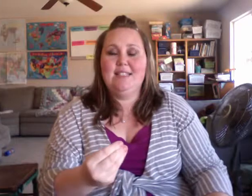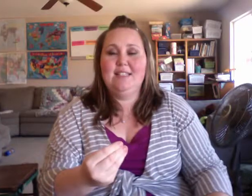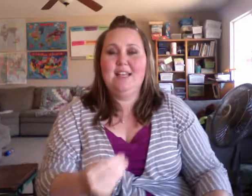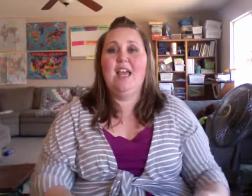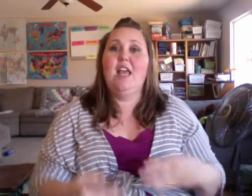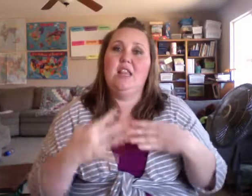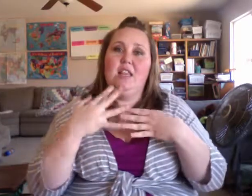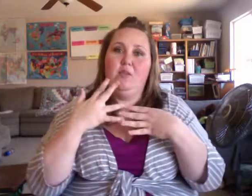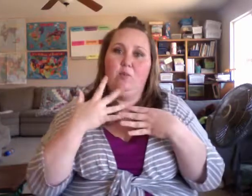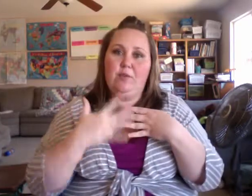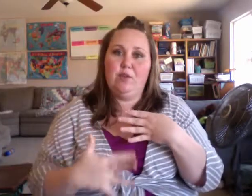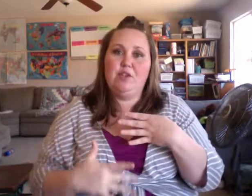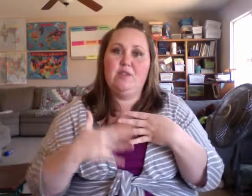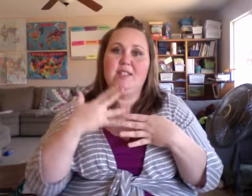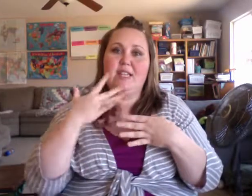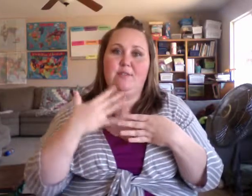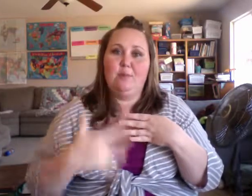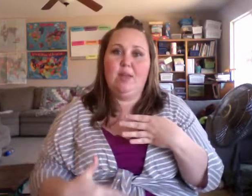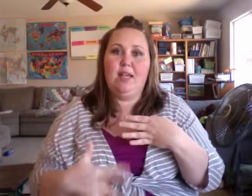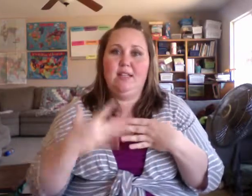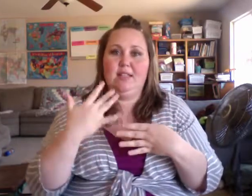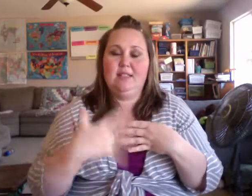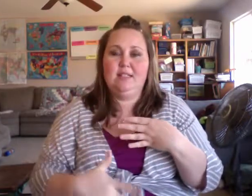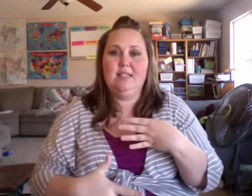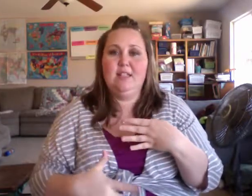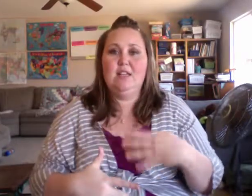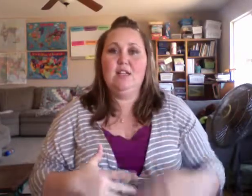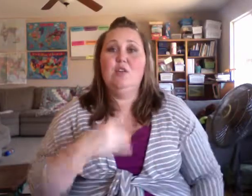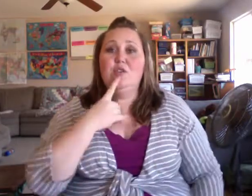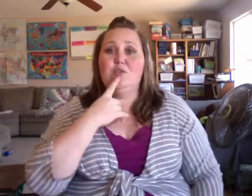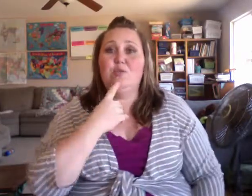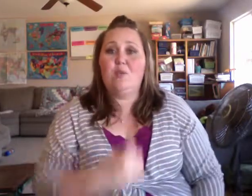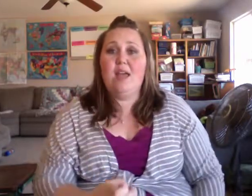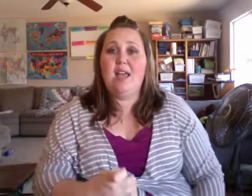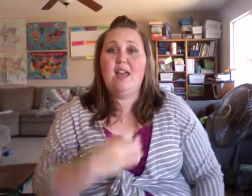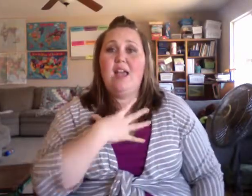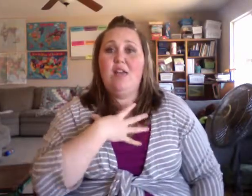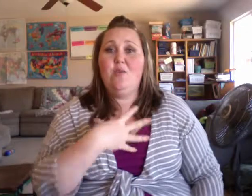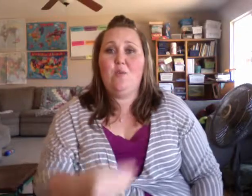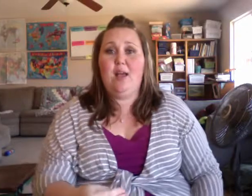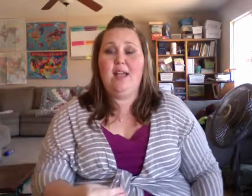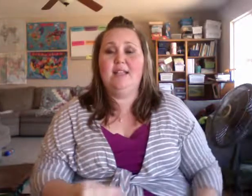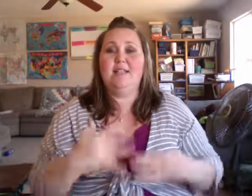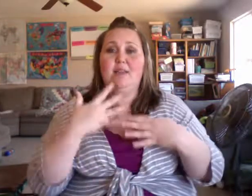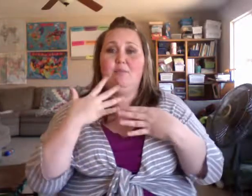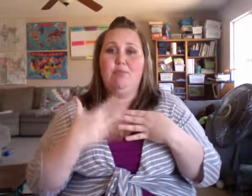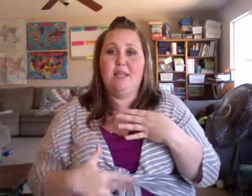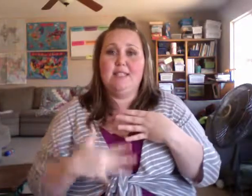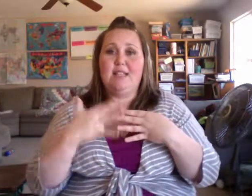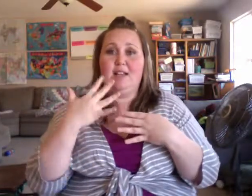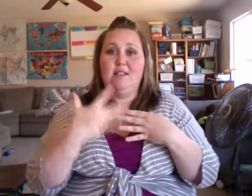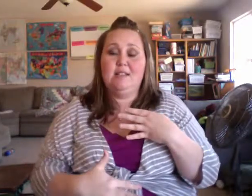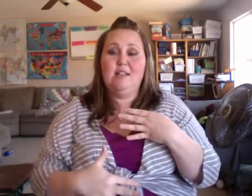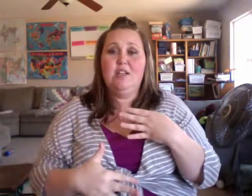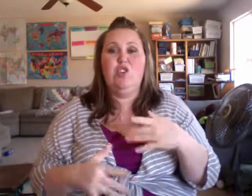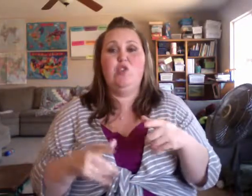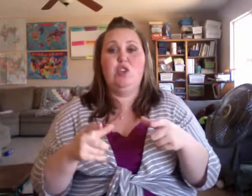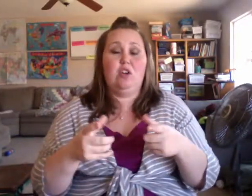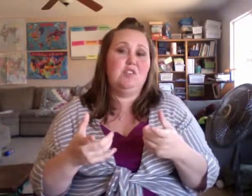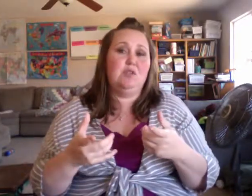we've already shown the sign for blood. So red and white blood cells. You could also